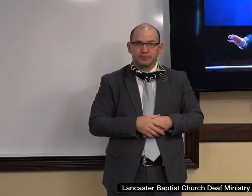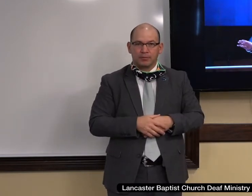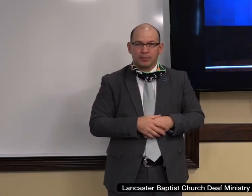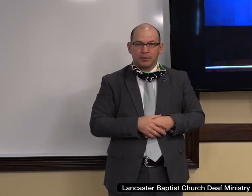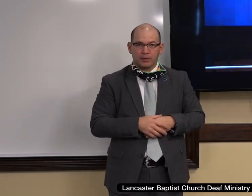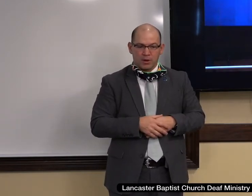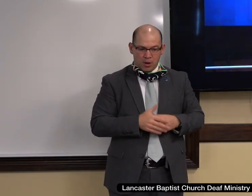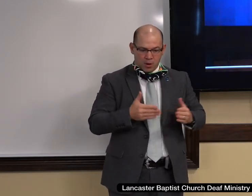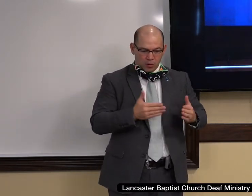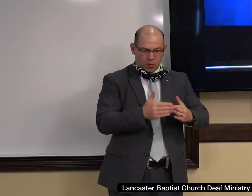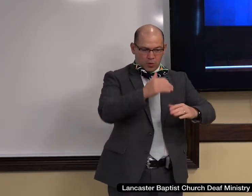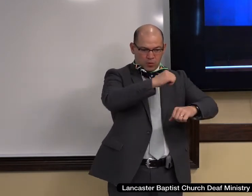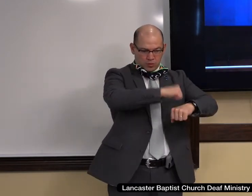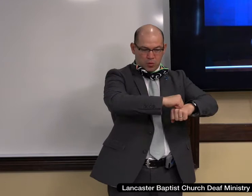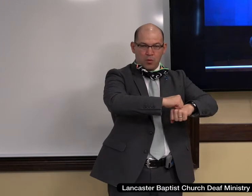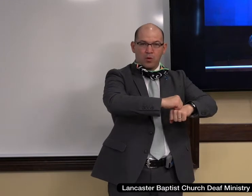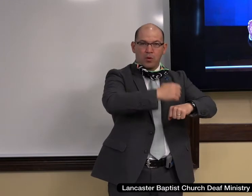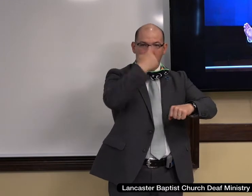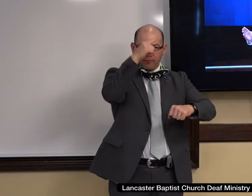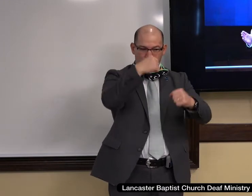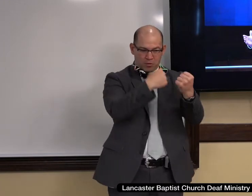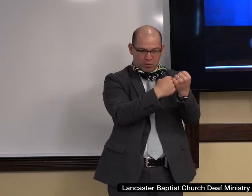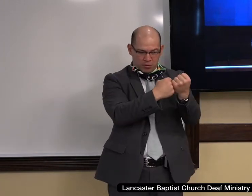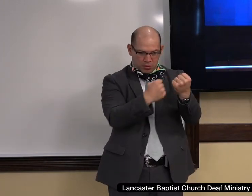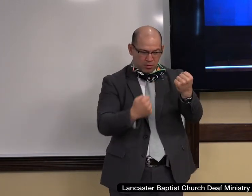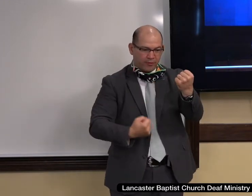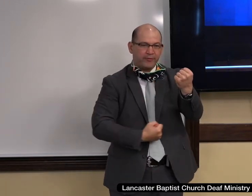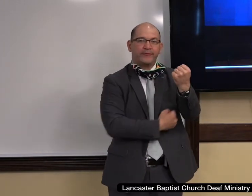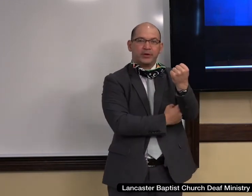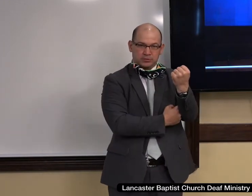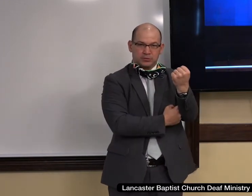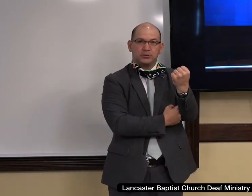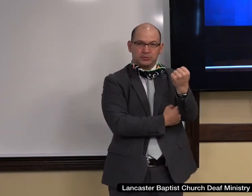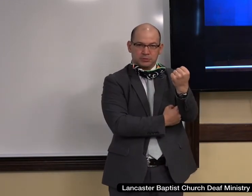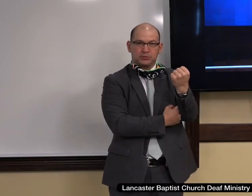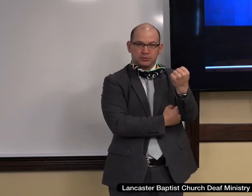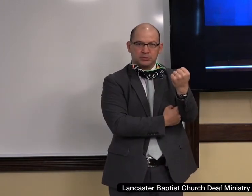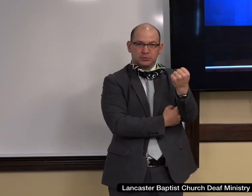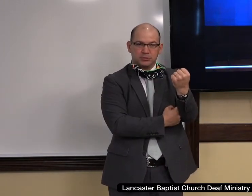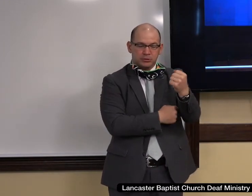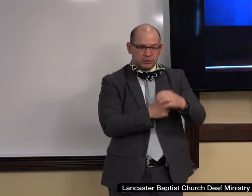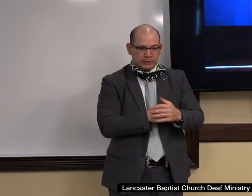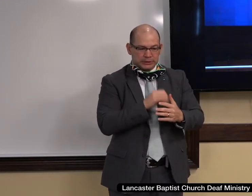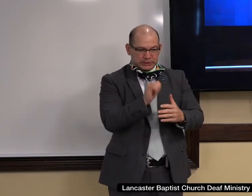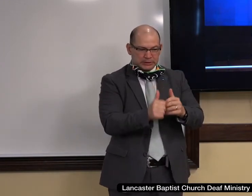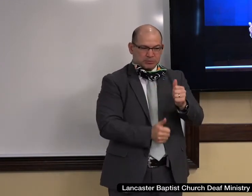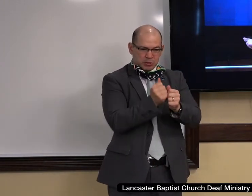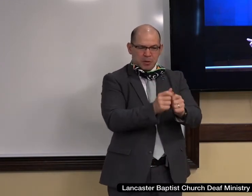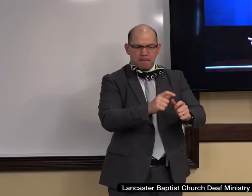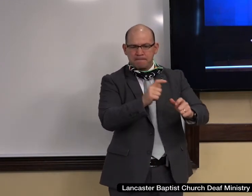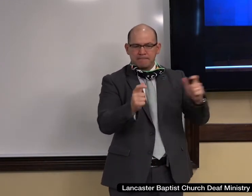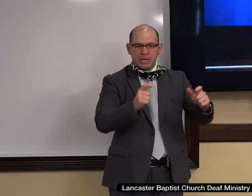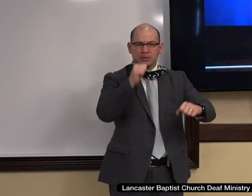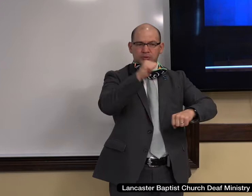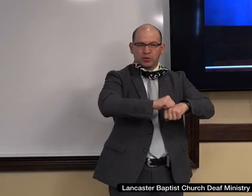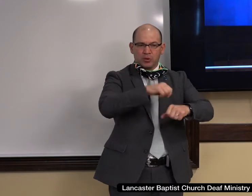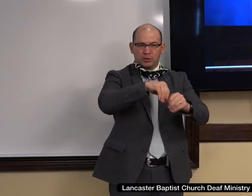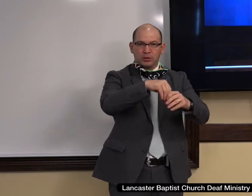fitly joined together the cornerstone was the biggest stone in the foundation it was unmovable once it was set in